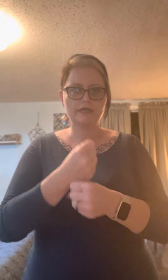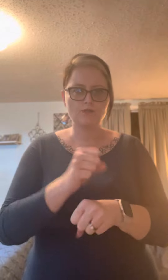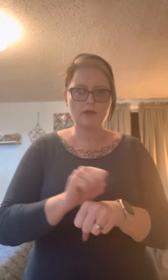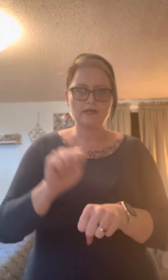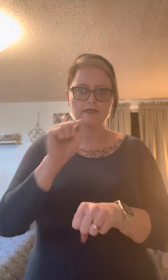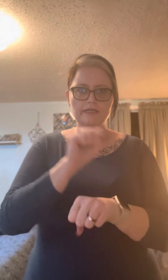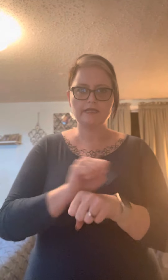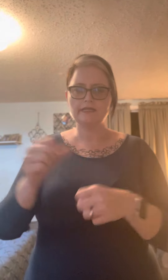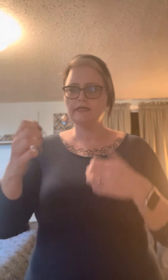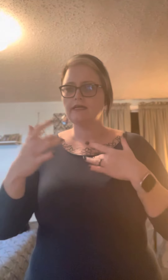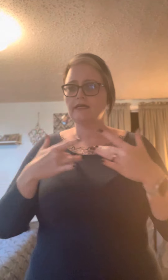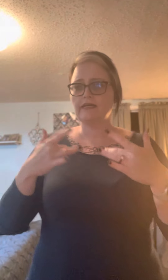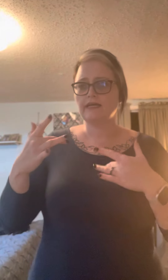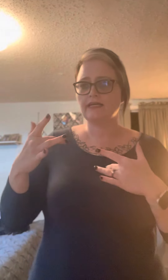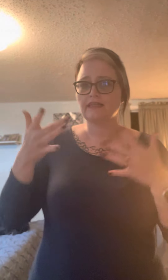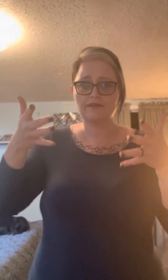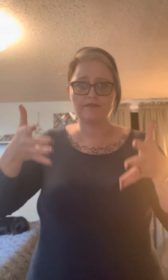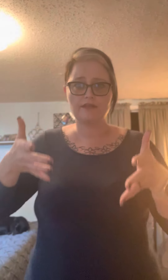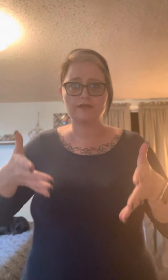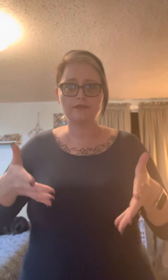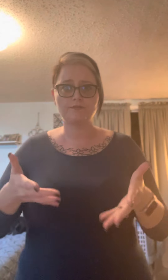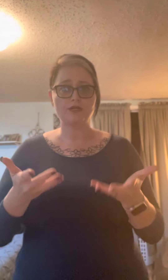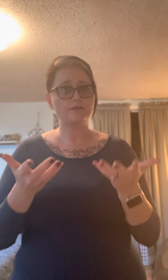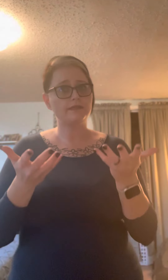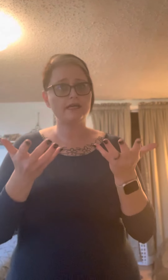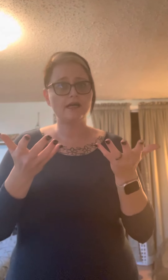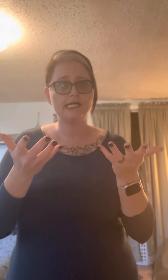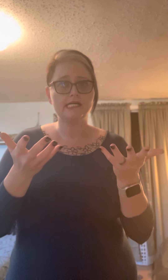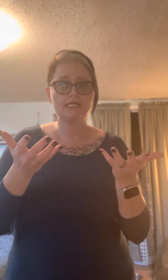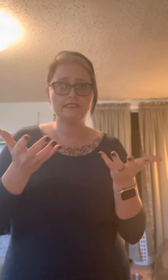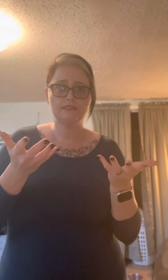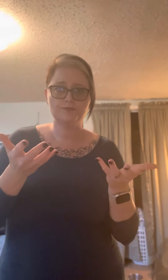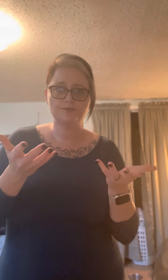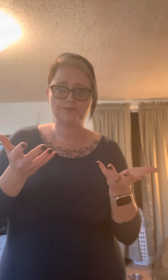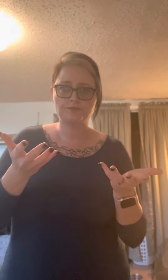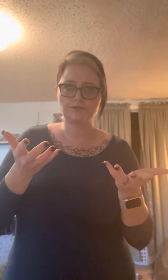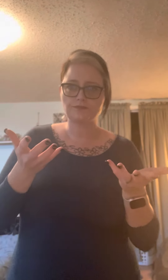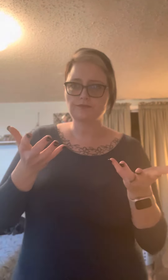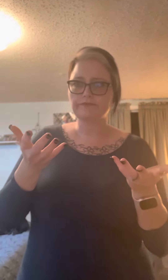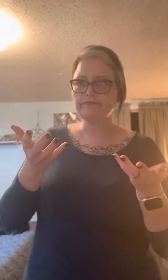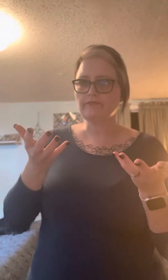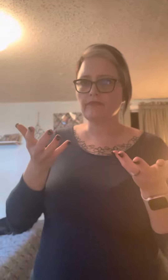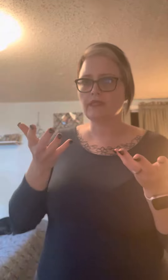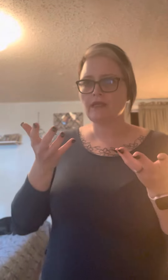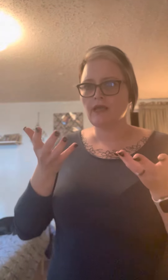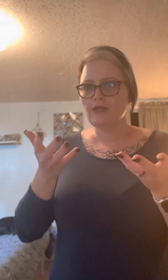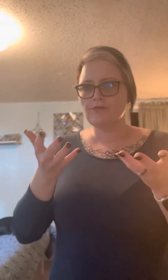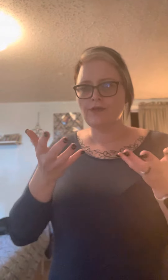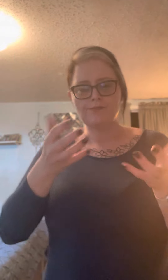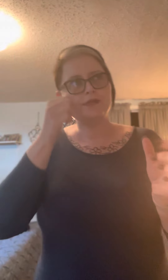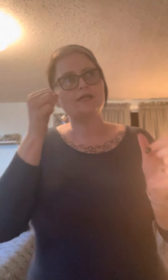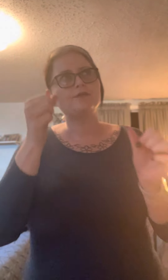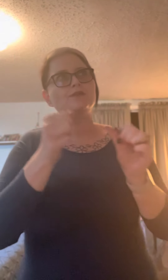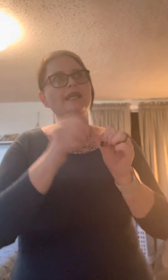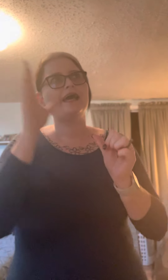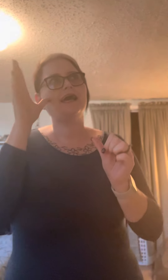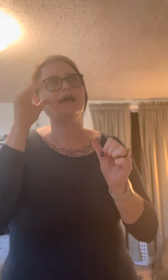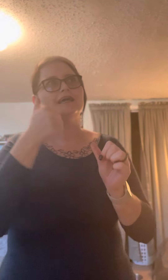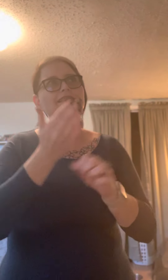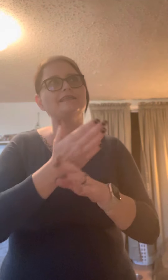words had left their mark behind I remember Daddy's